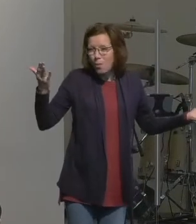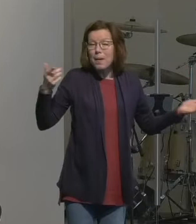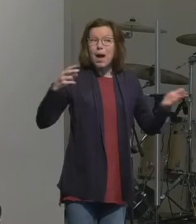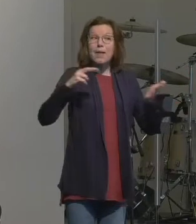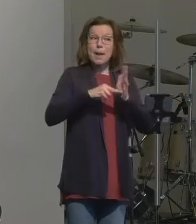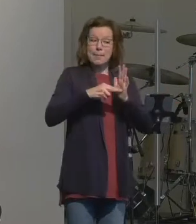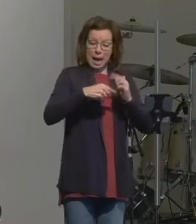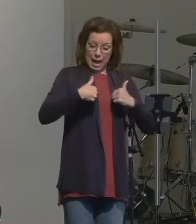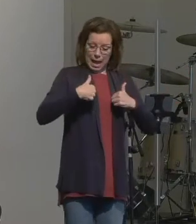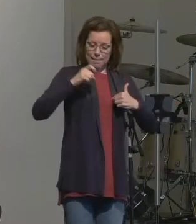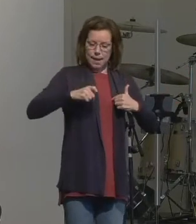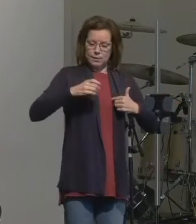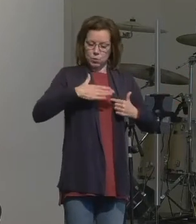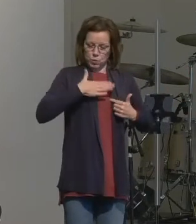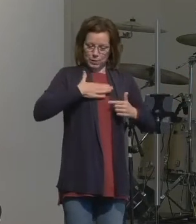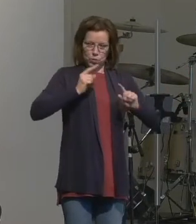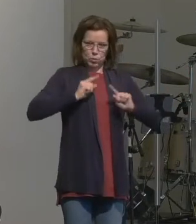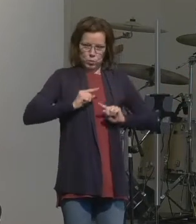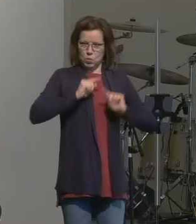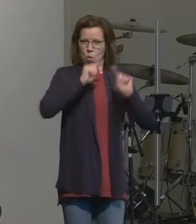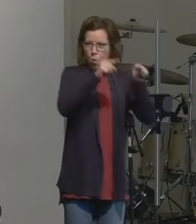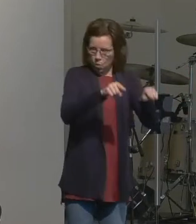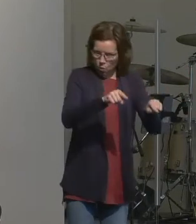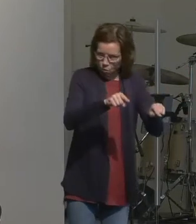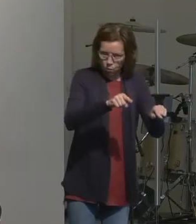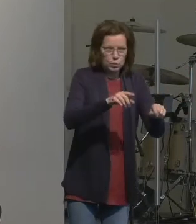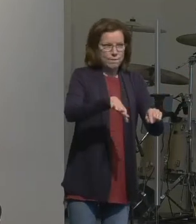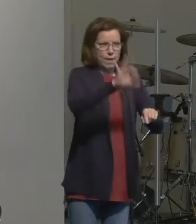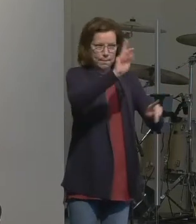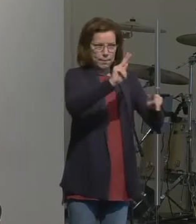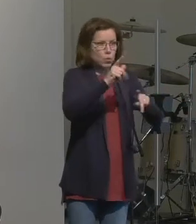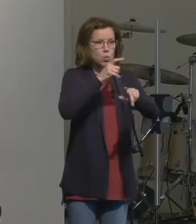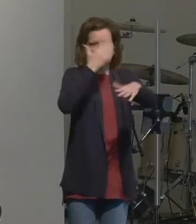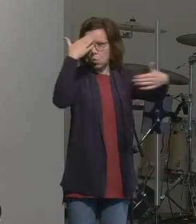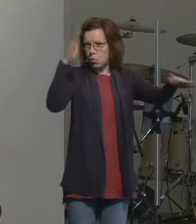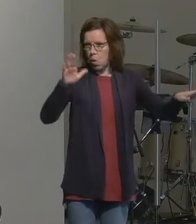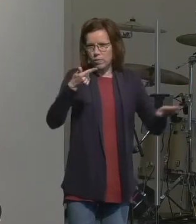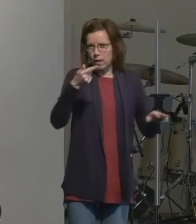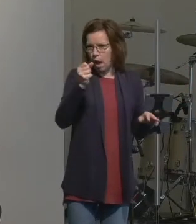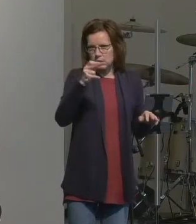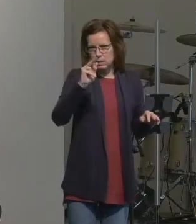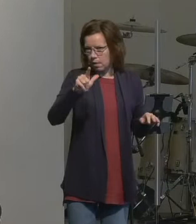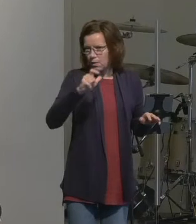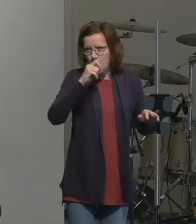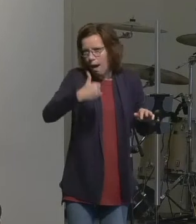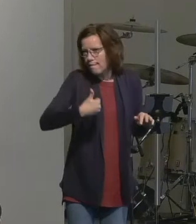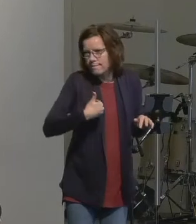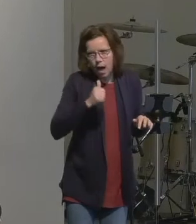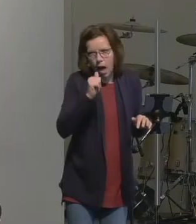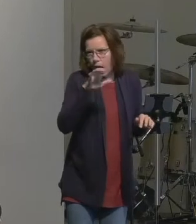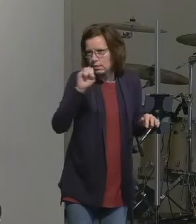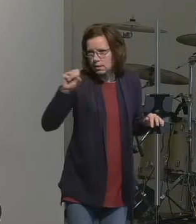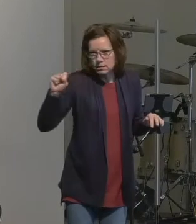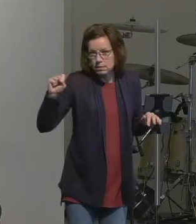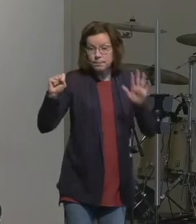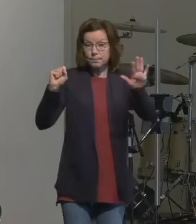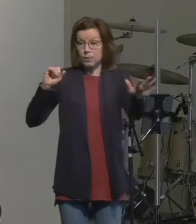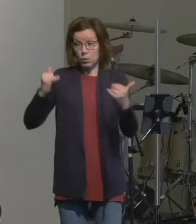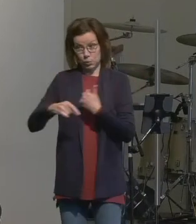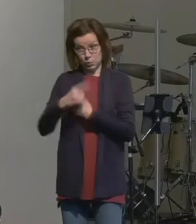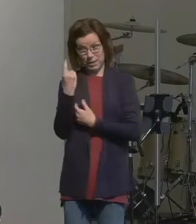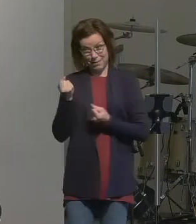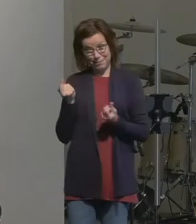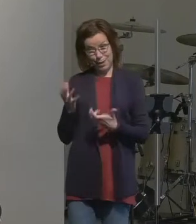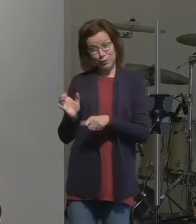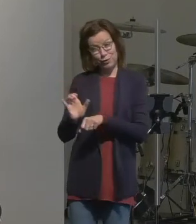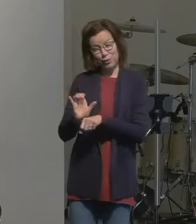willing to go to where people that don't have the gospel are one of the issues in many churches today are that we're comfortable